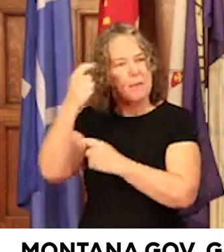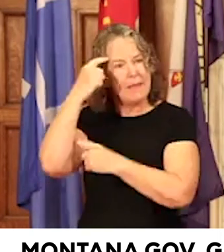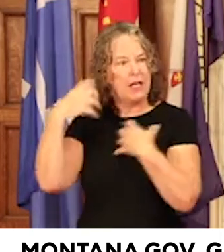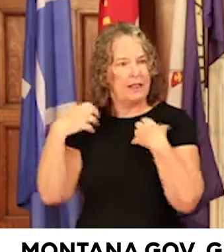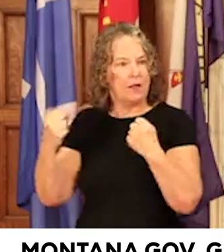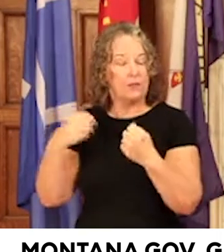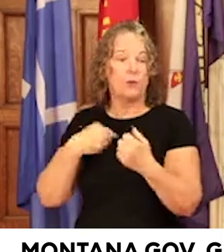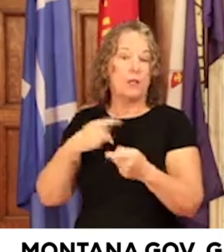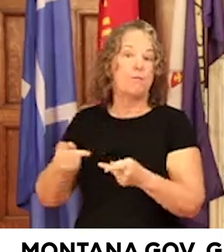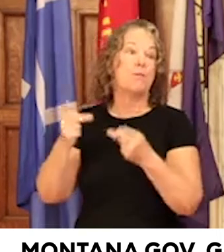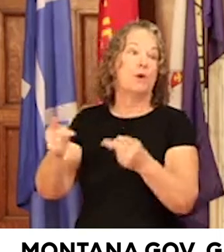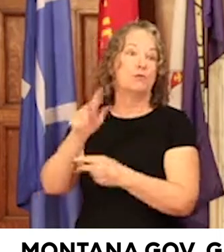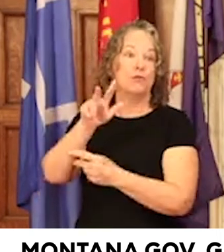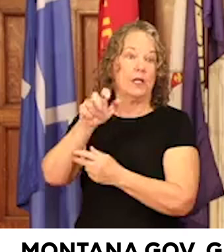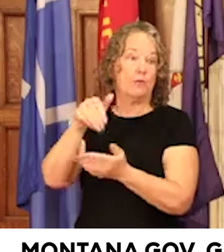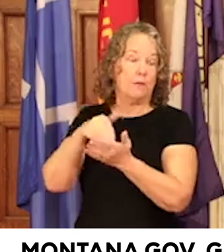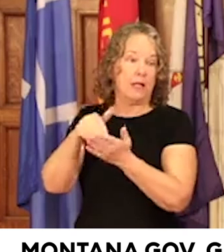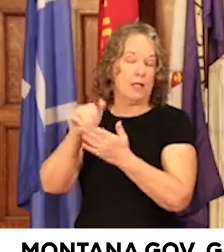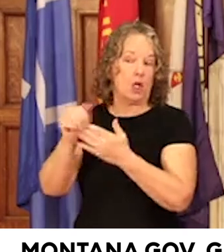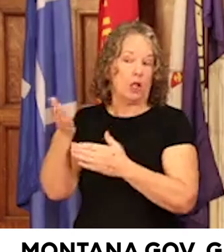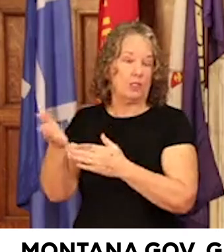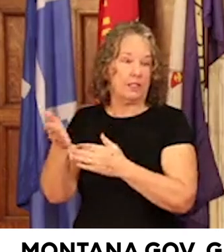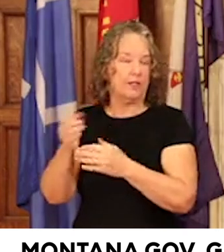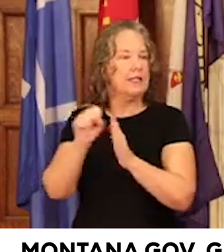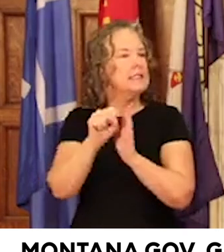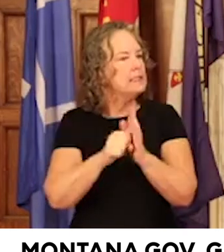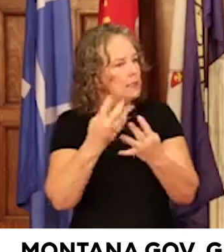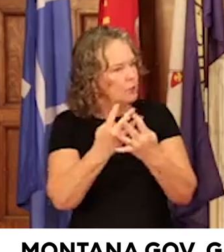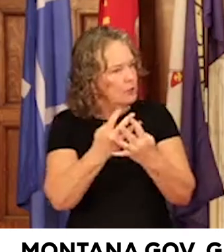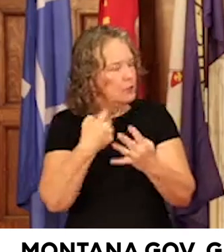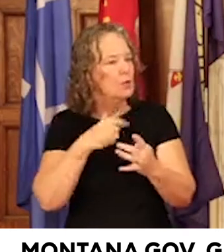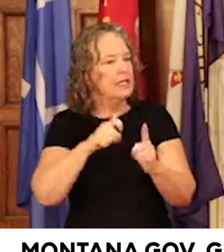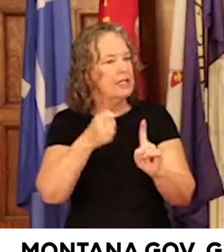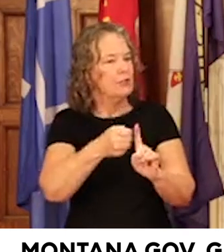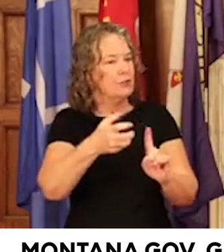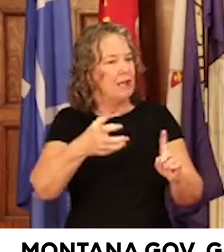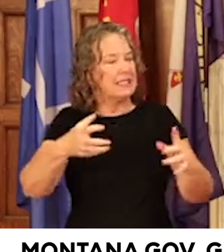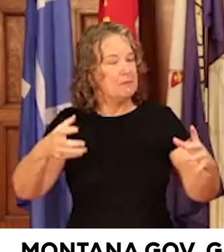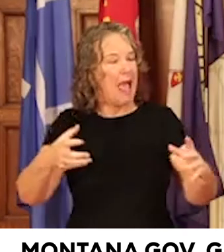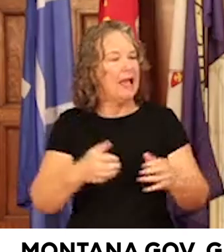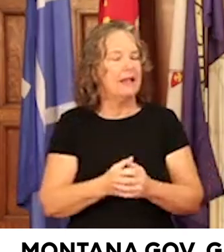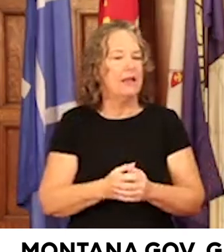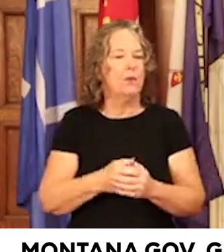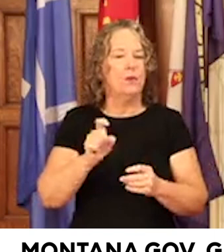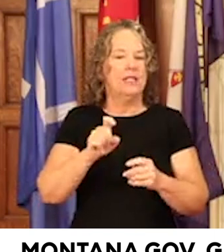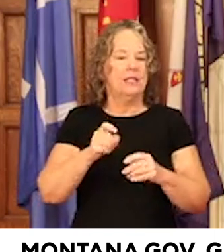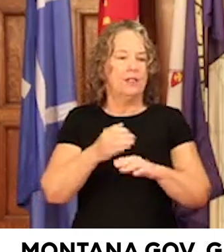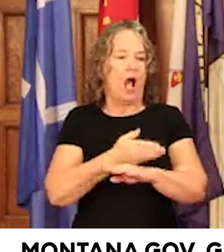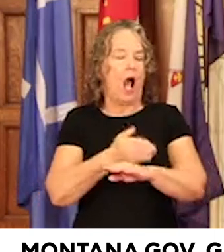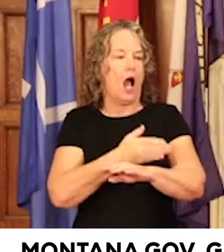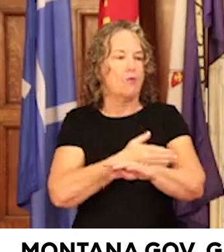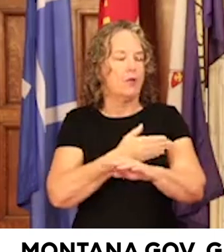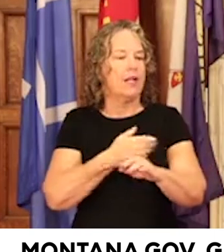$300 million there. The state prison, we need more capacity and we need to upgrade those facilities. That's why we've proposed